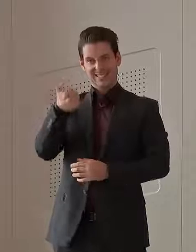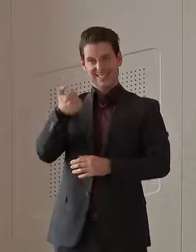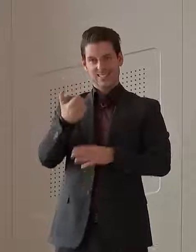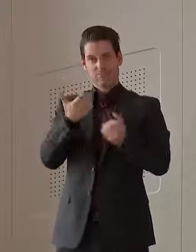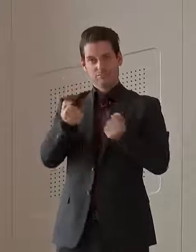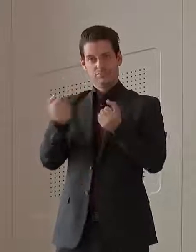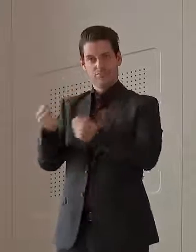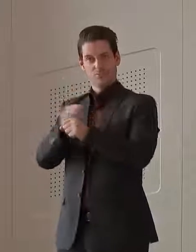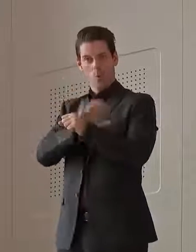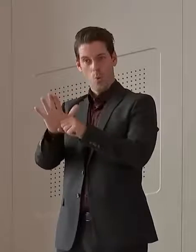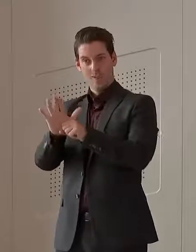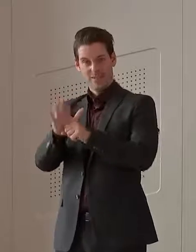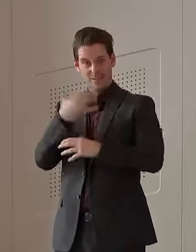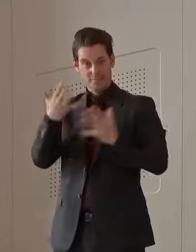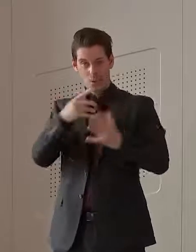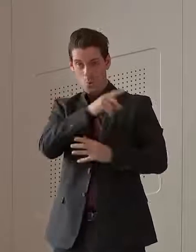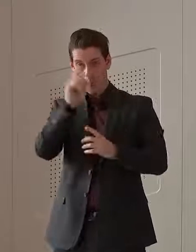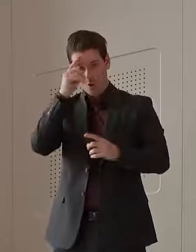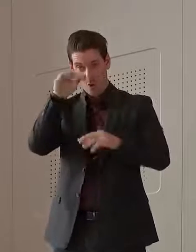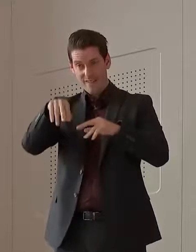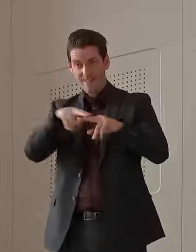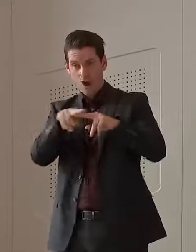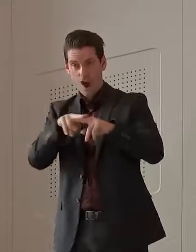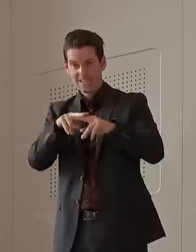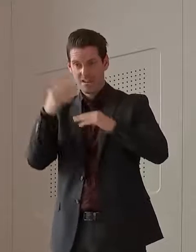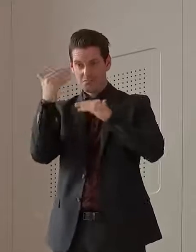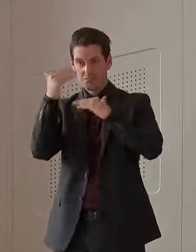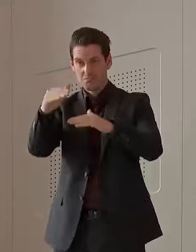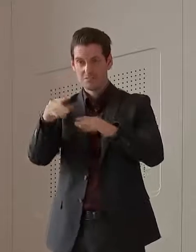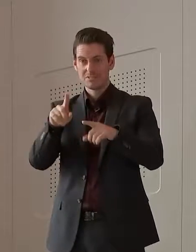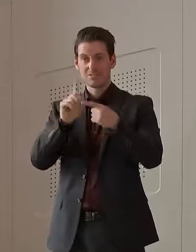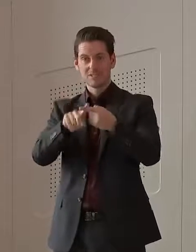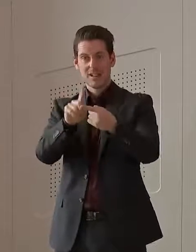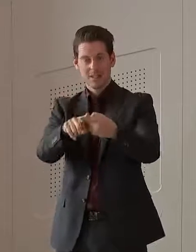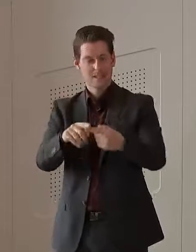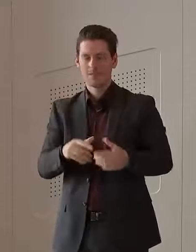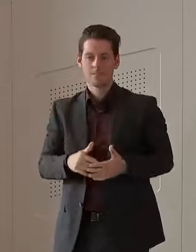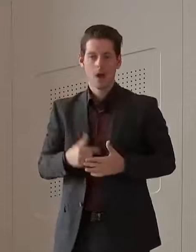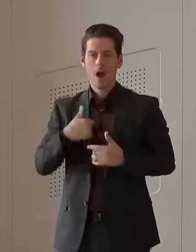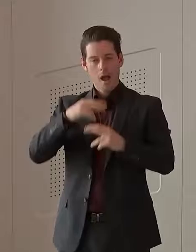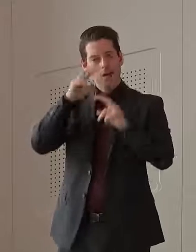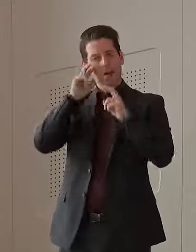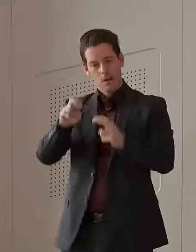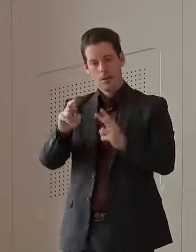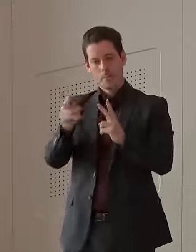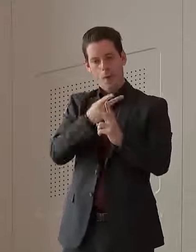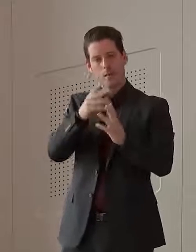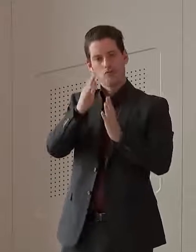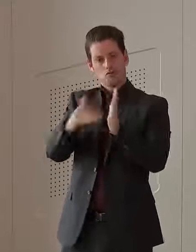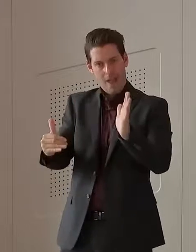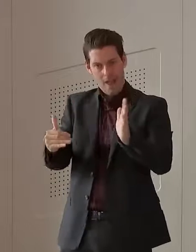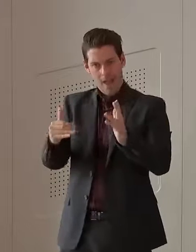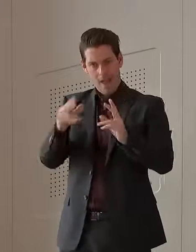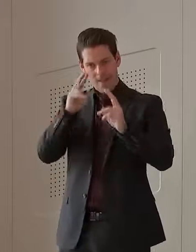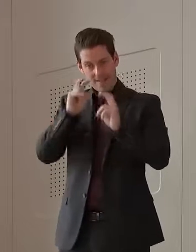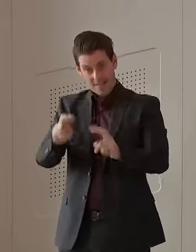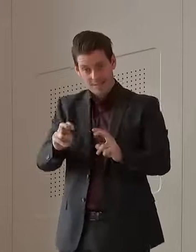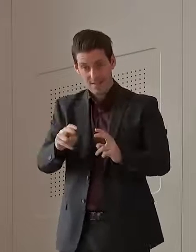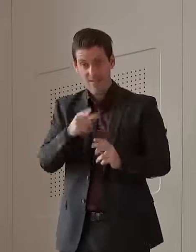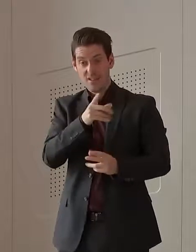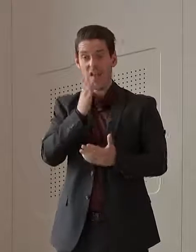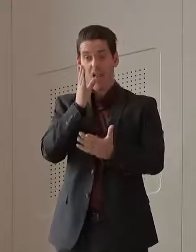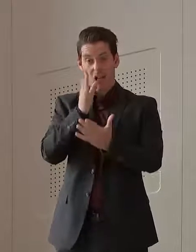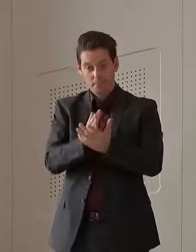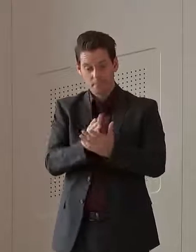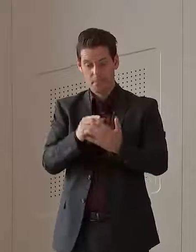No, no. I need to get more information from New South Wales about the two cases, but even if they are confirmed